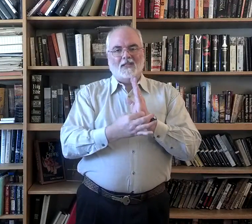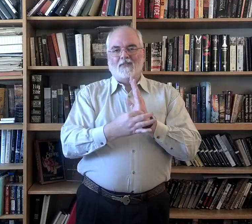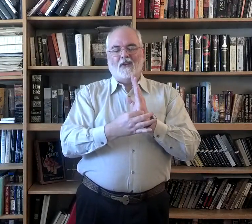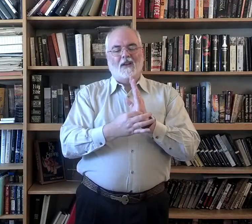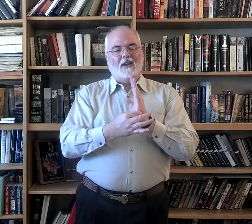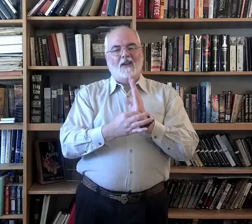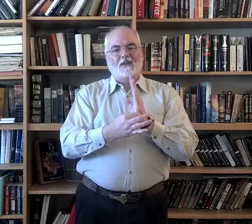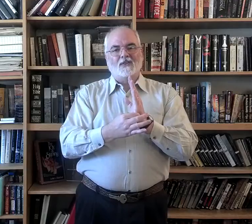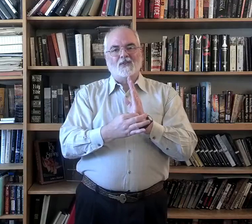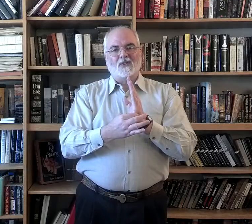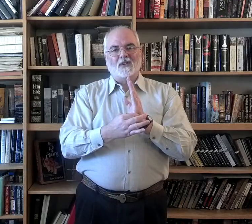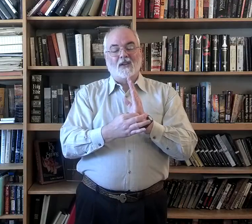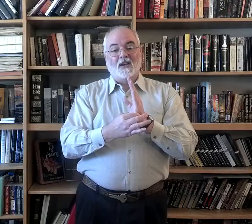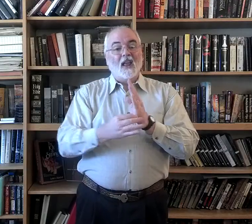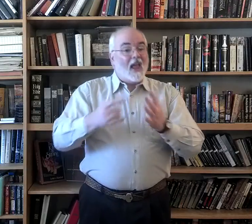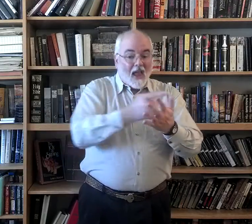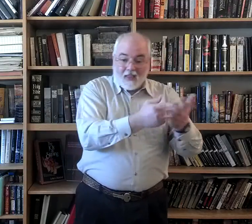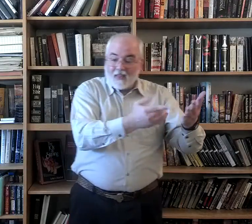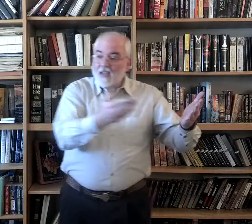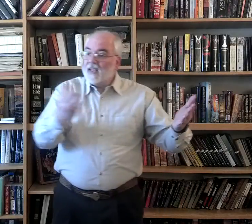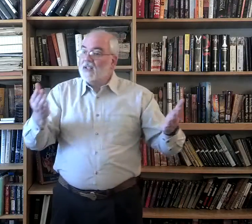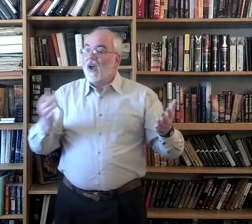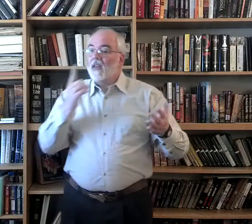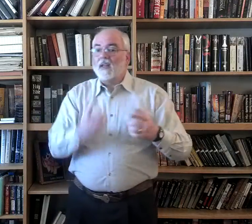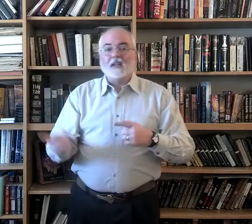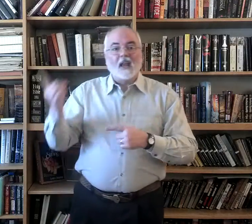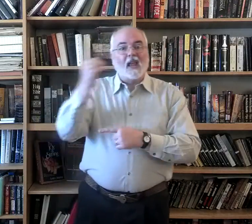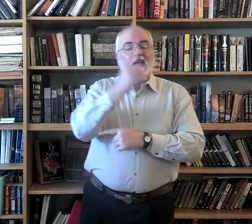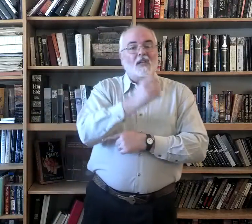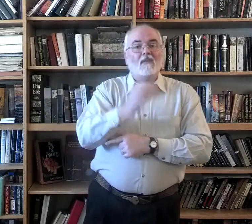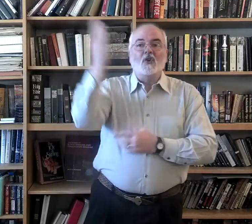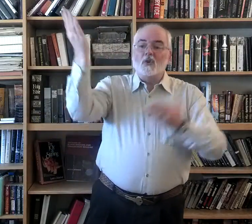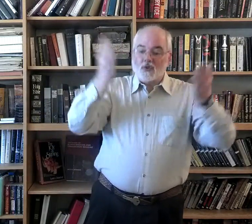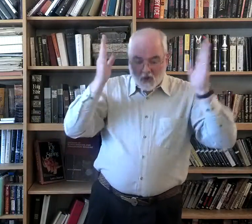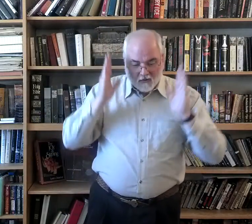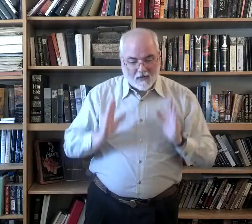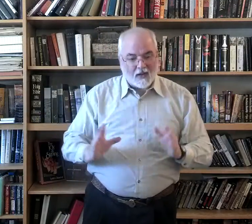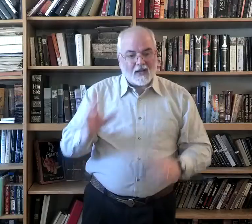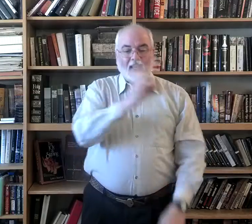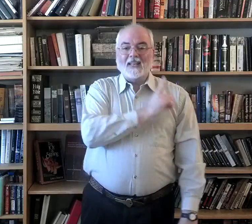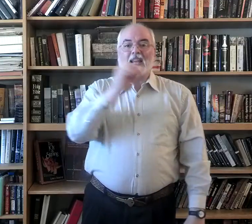flesh. And these are the days of your servant David,